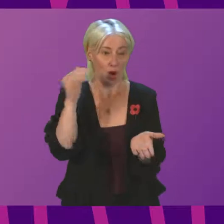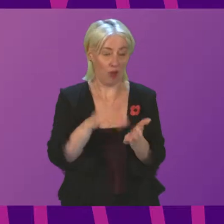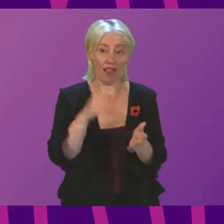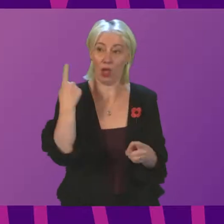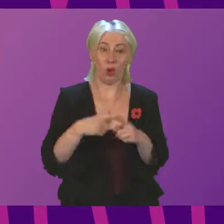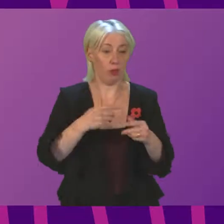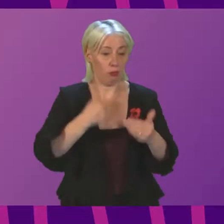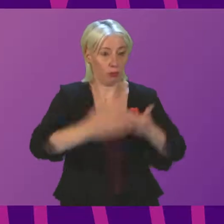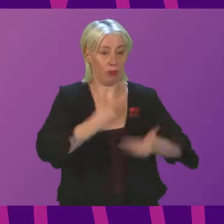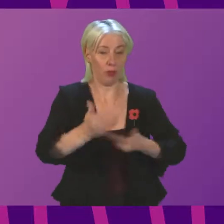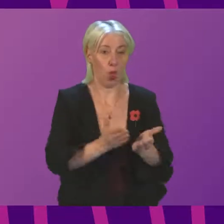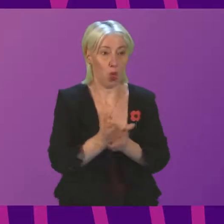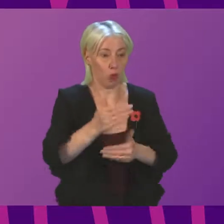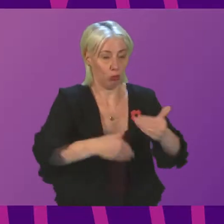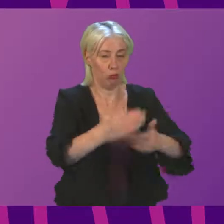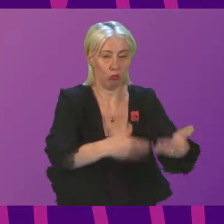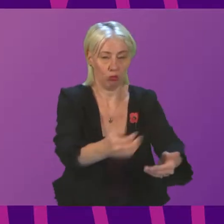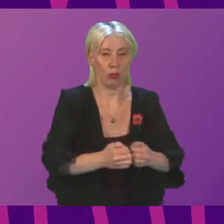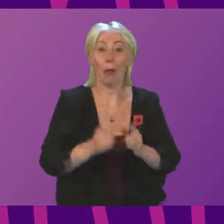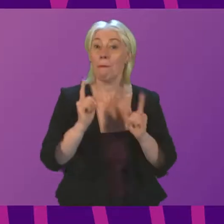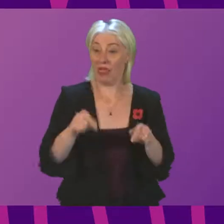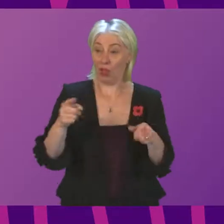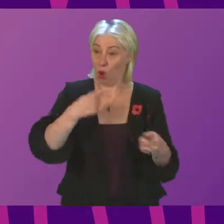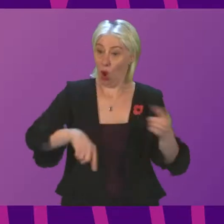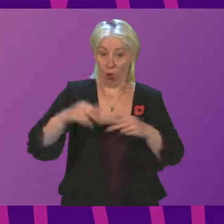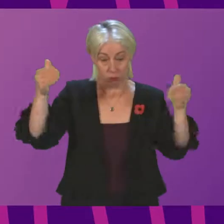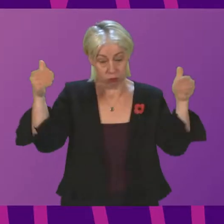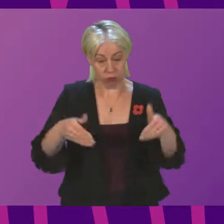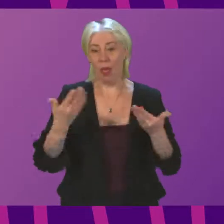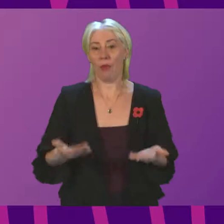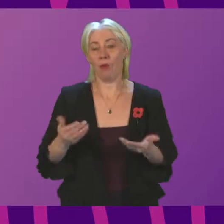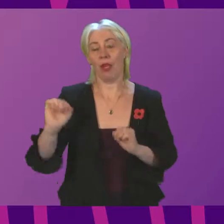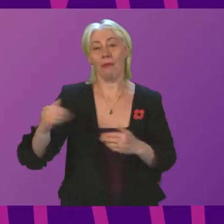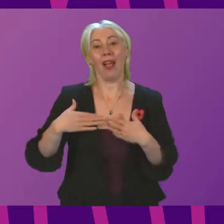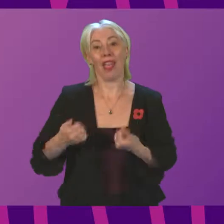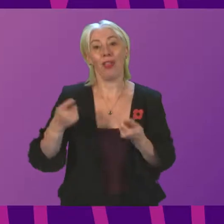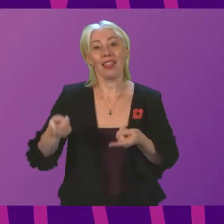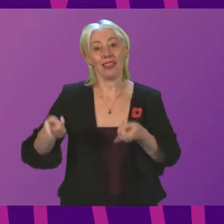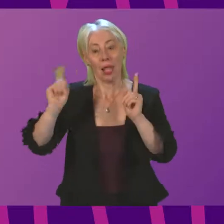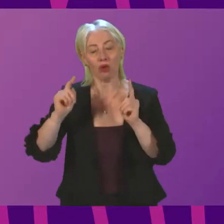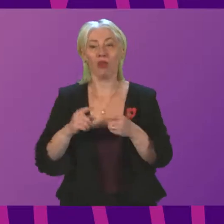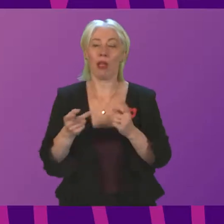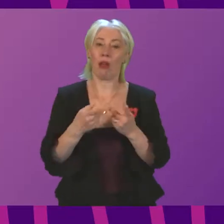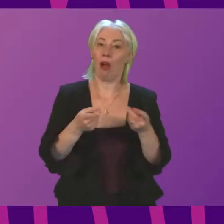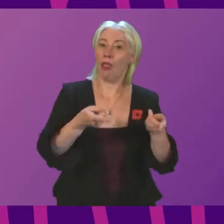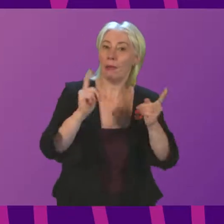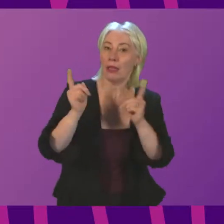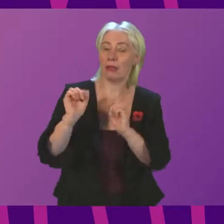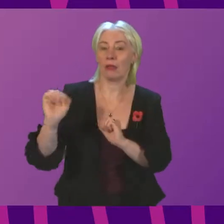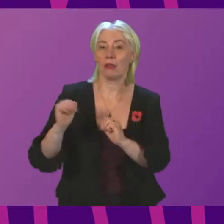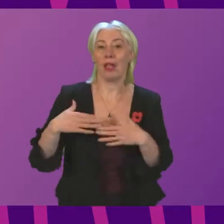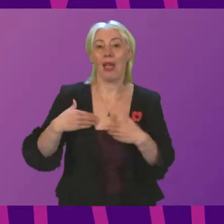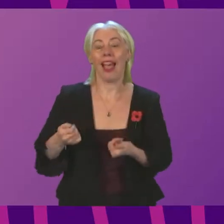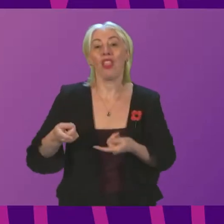be there. Now, these issues are all the subject of ongoing attention by the Health Secretary and by Ministers. The Health Secretary met with the Scottish